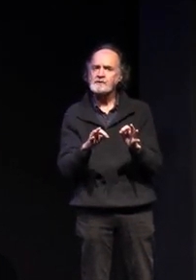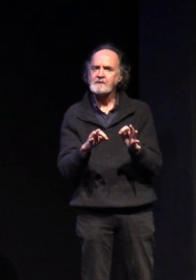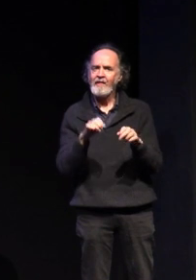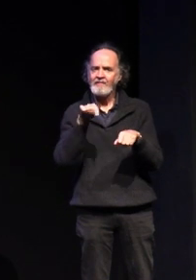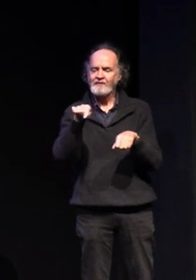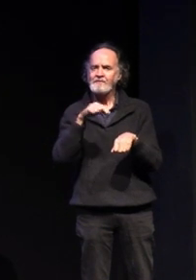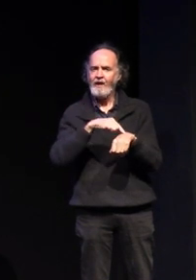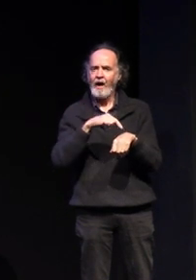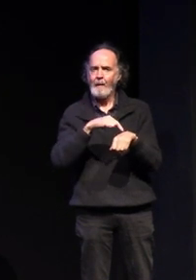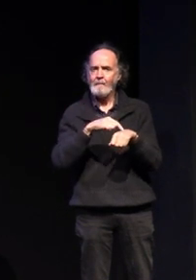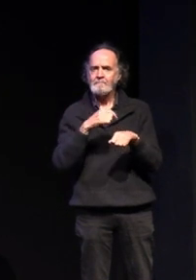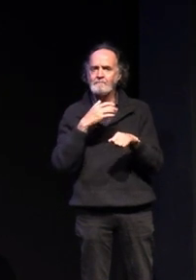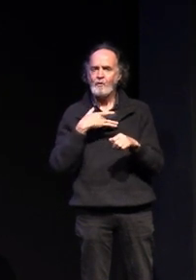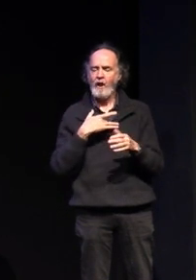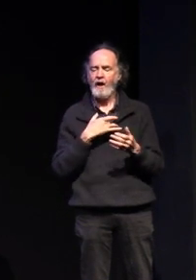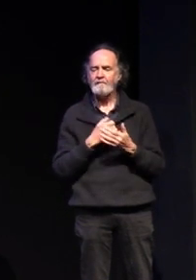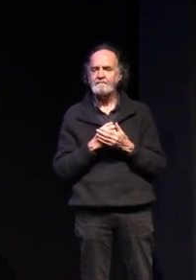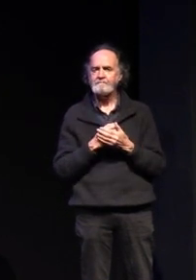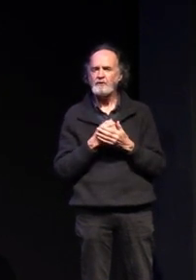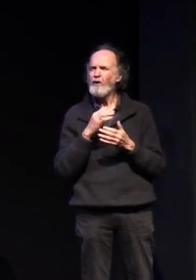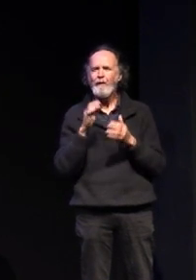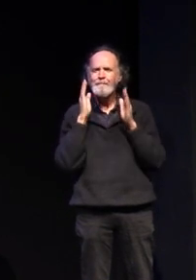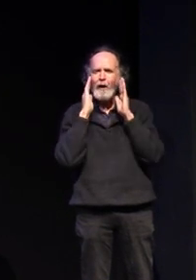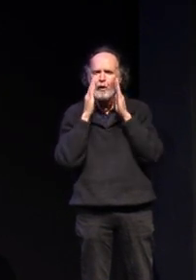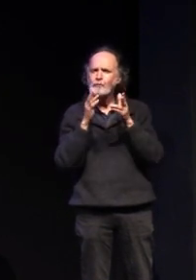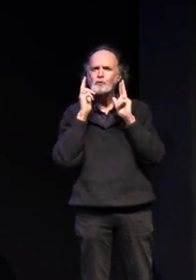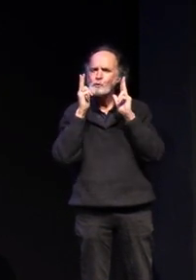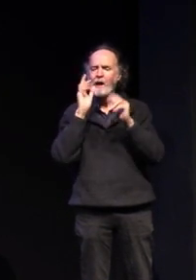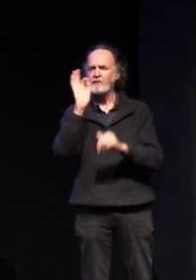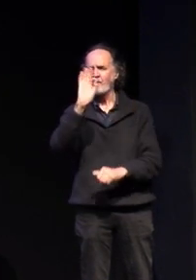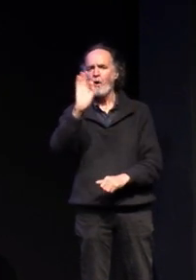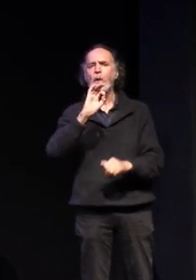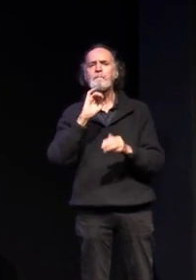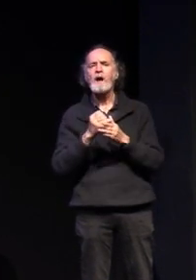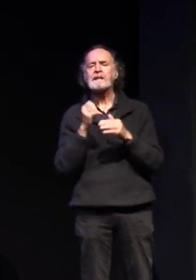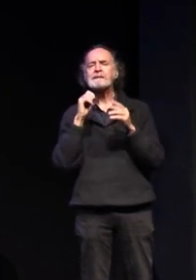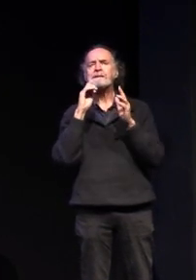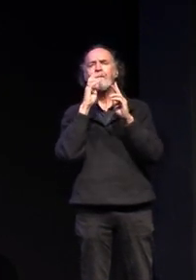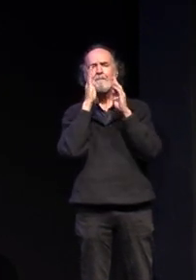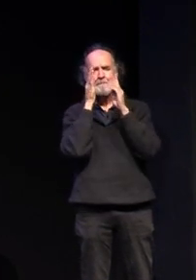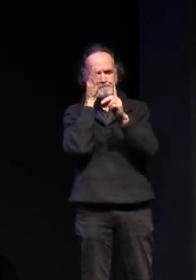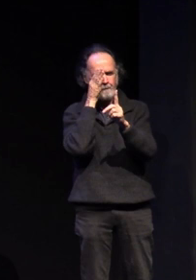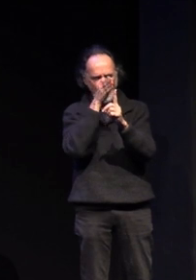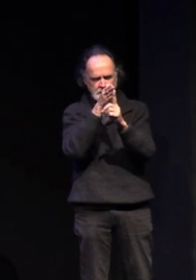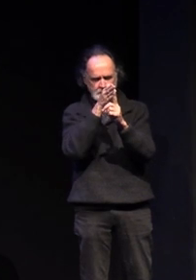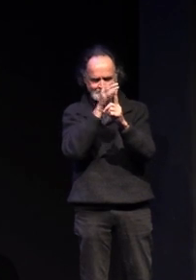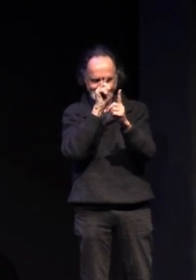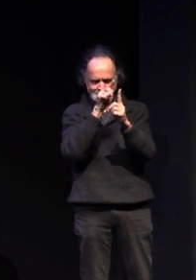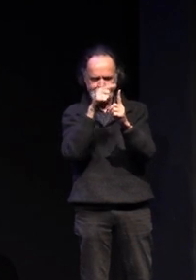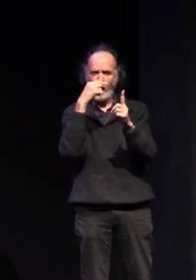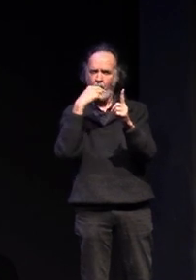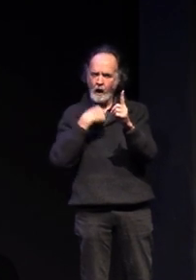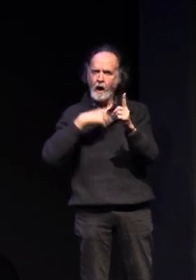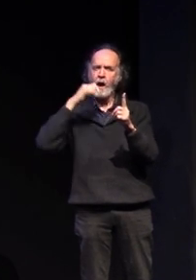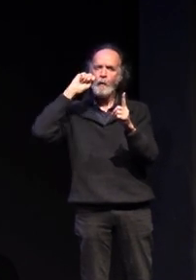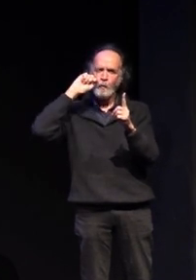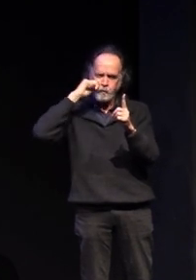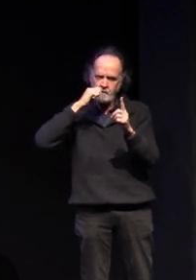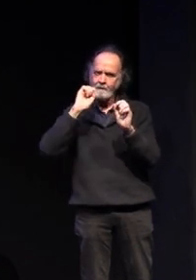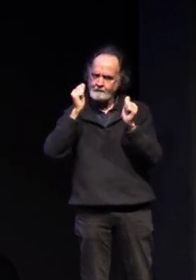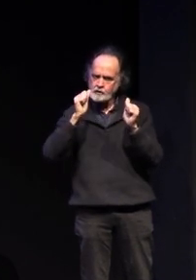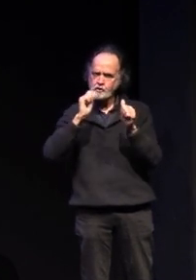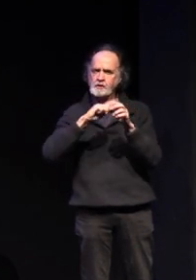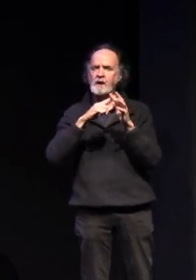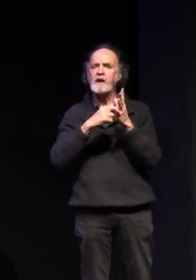to focus too much on them but just focus on one i'm going to complete year 12 and i'm going to do that to the very very best of my